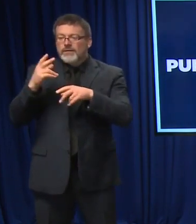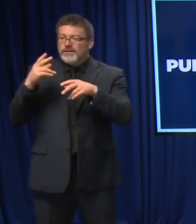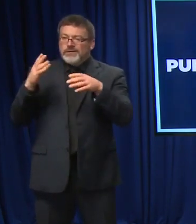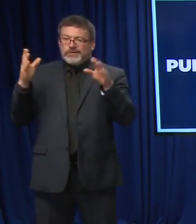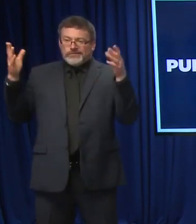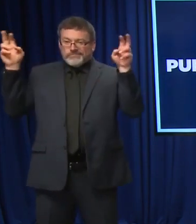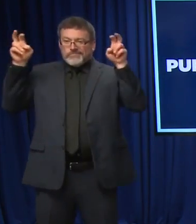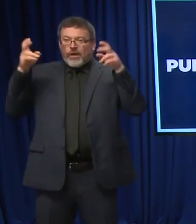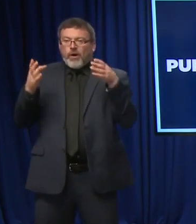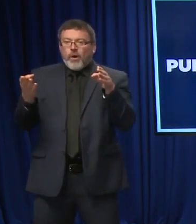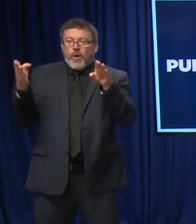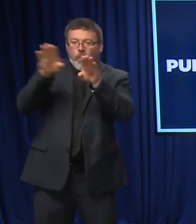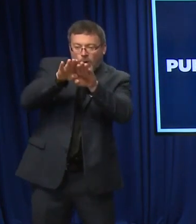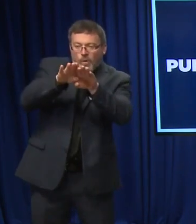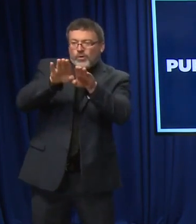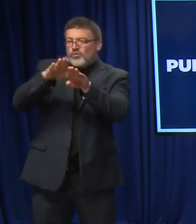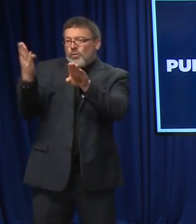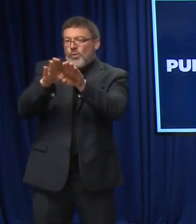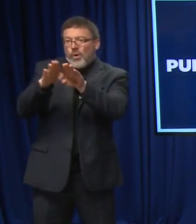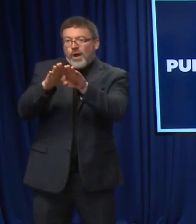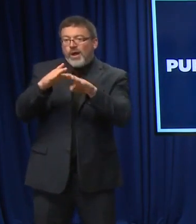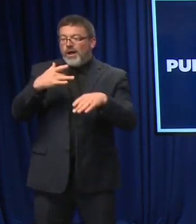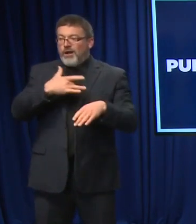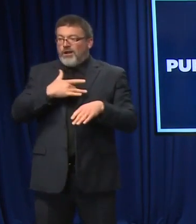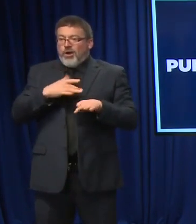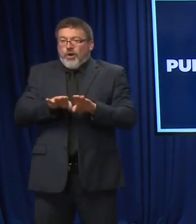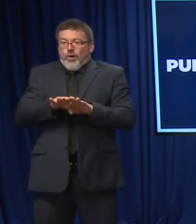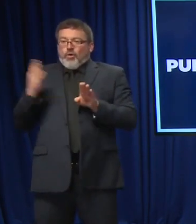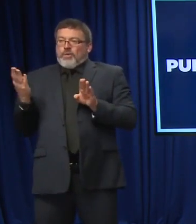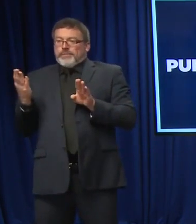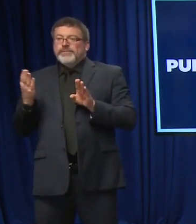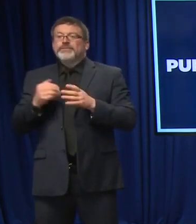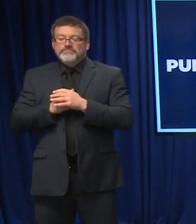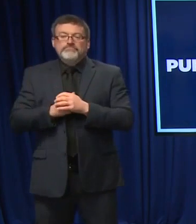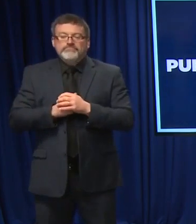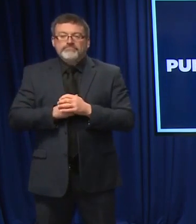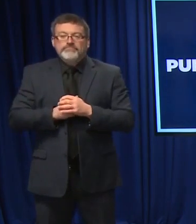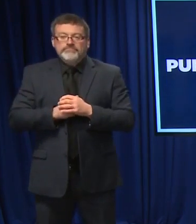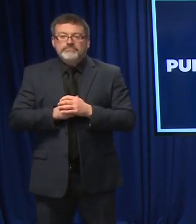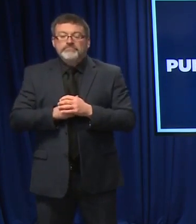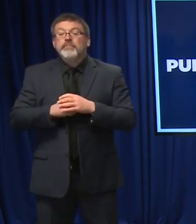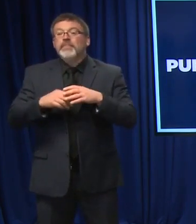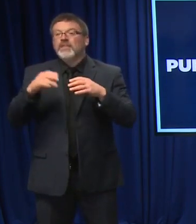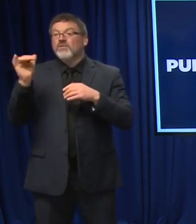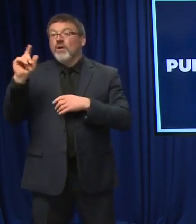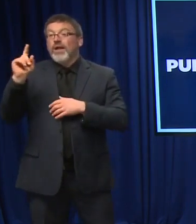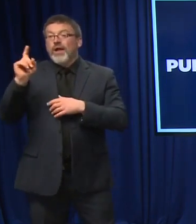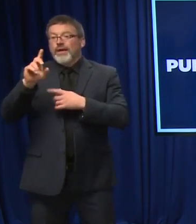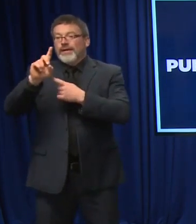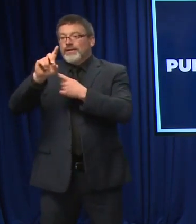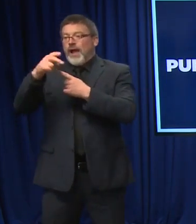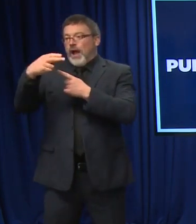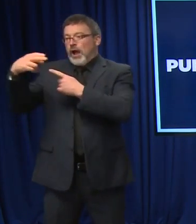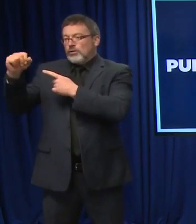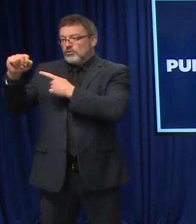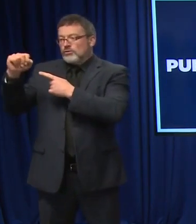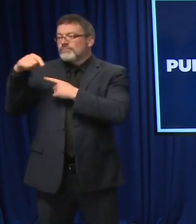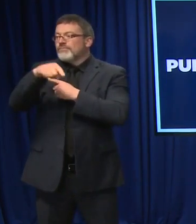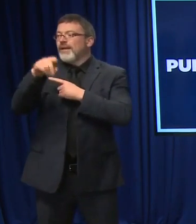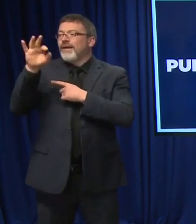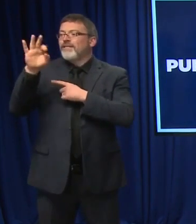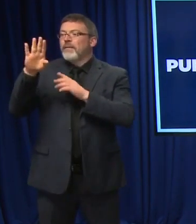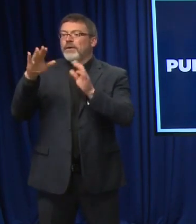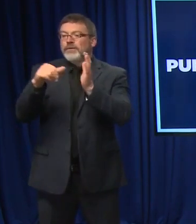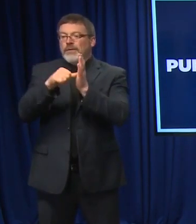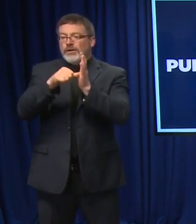It's posted on DHHS's Facebook page right now or you can find it at the American Healthcare Association's website.